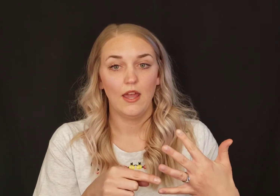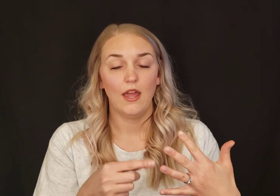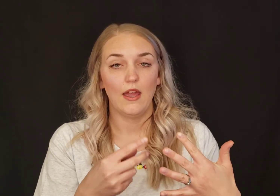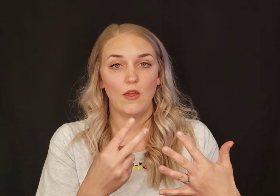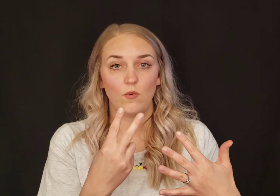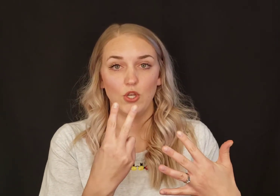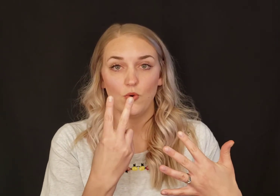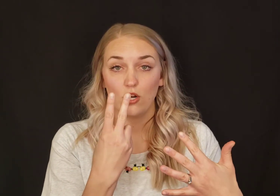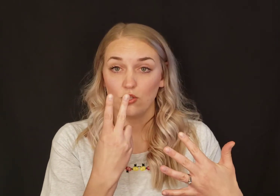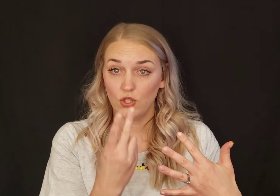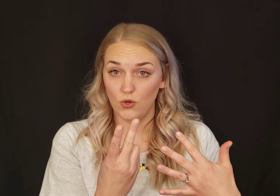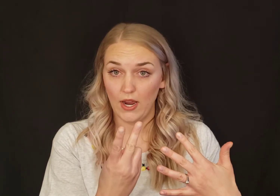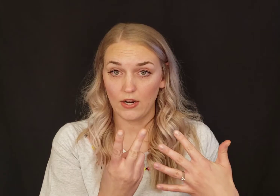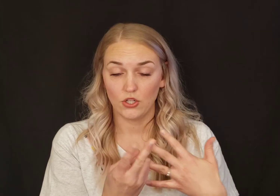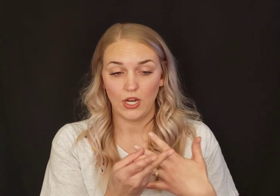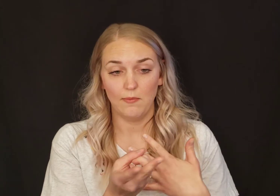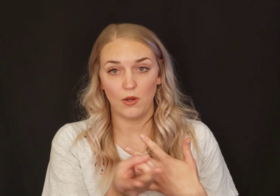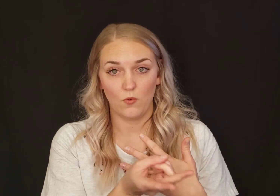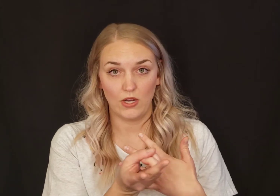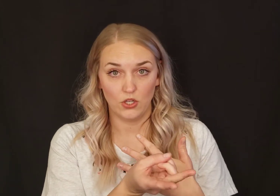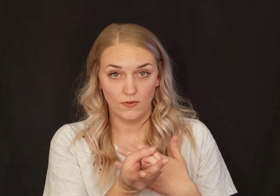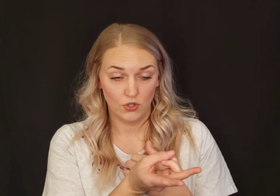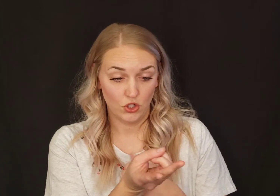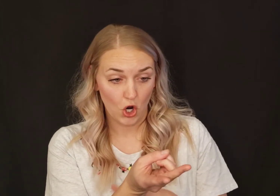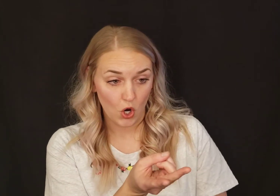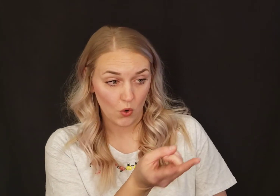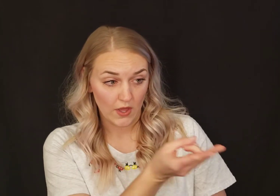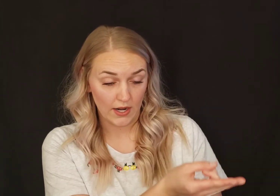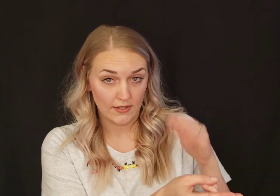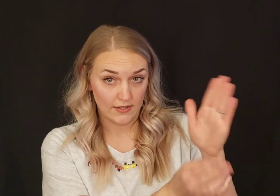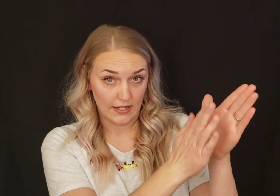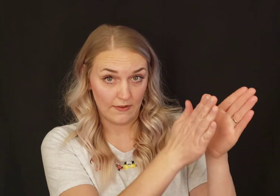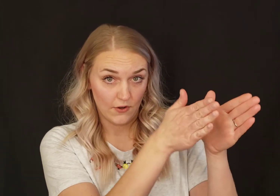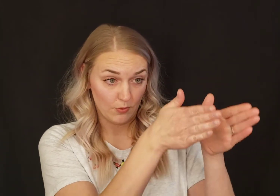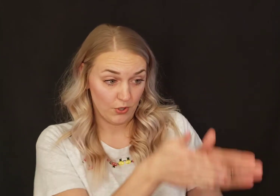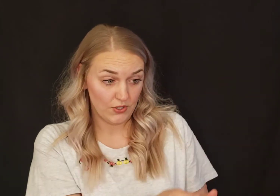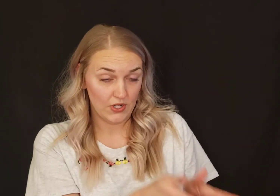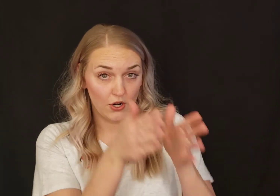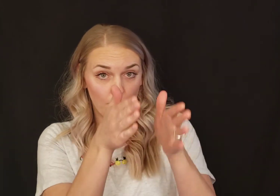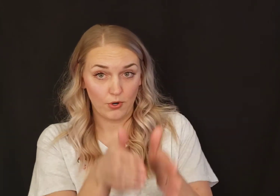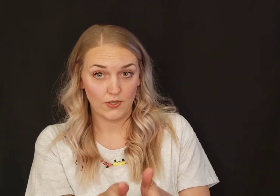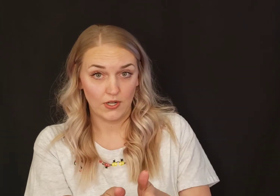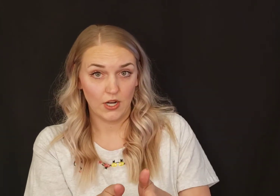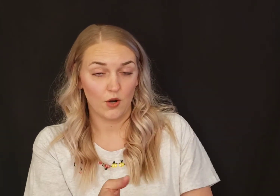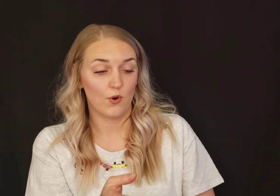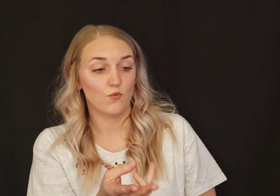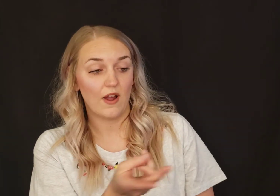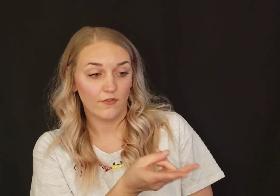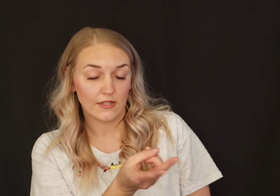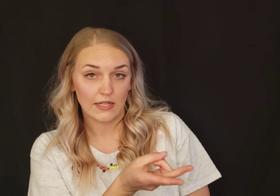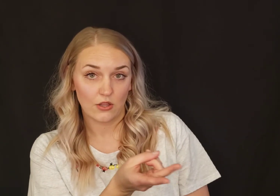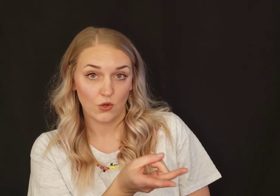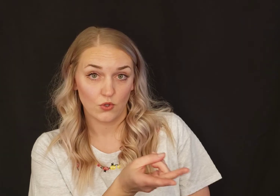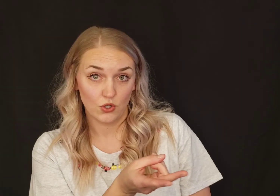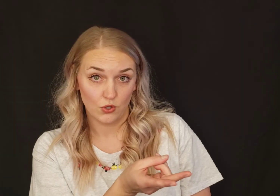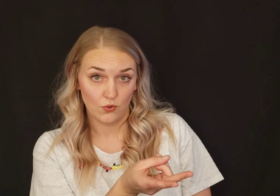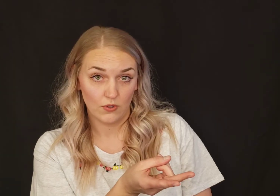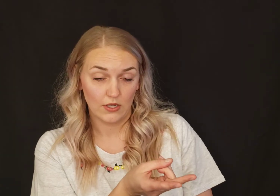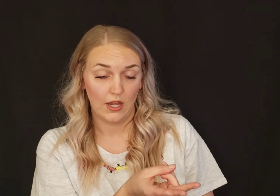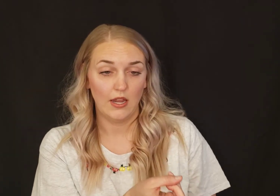And then we do our two hand shape. And we show that it's like if there's a person here and a person here, we're referencing those two. Okay.